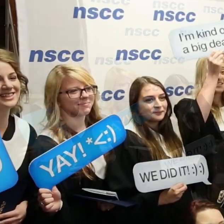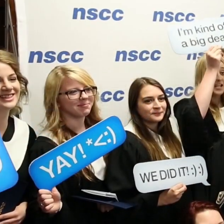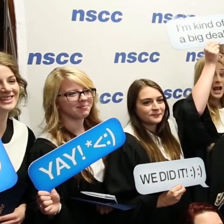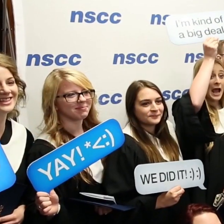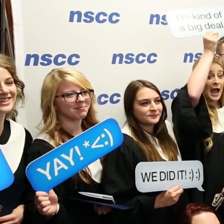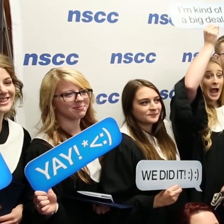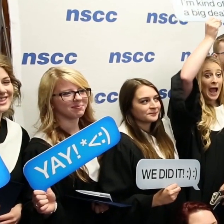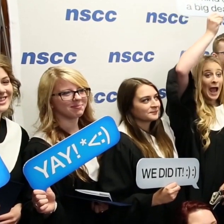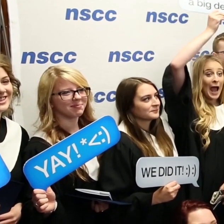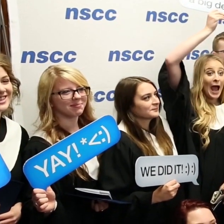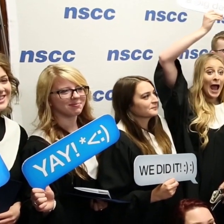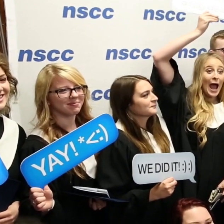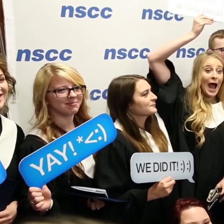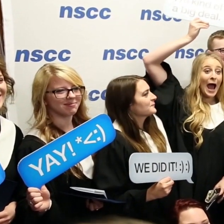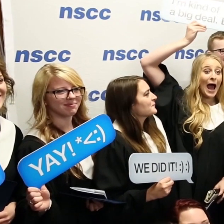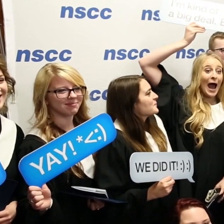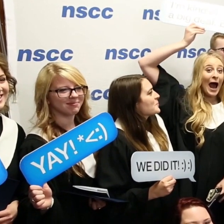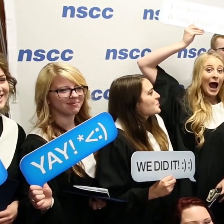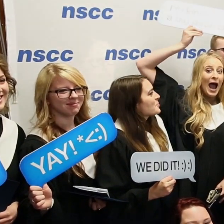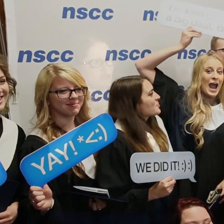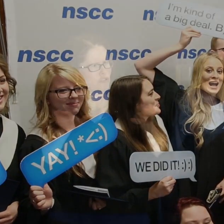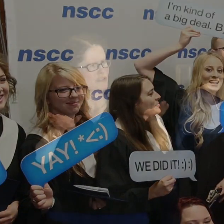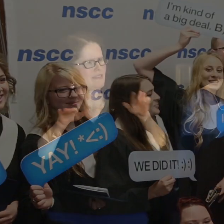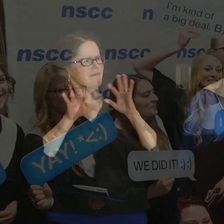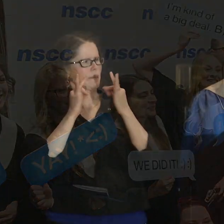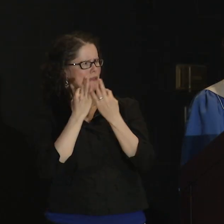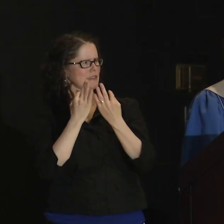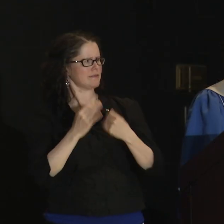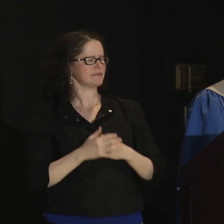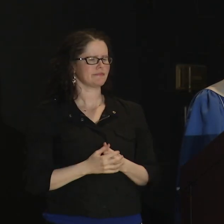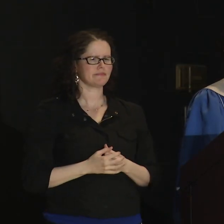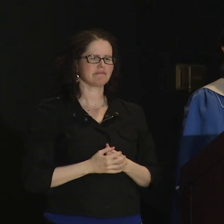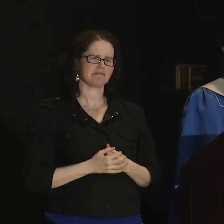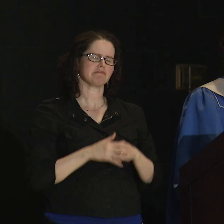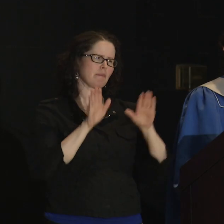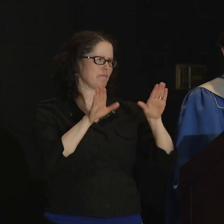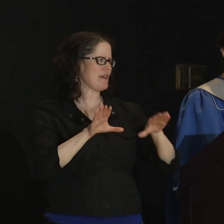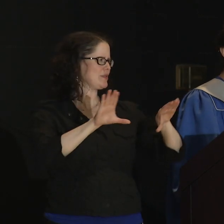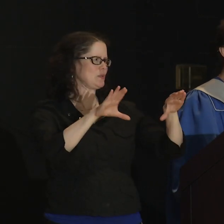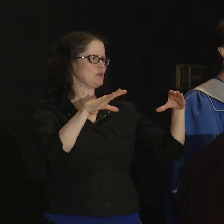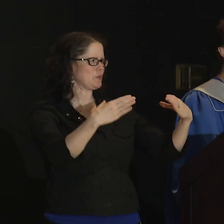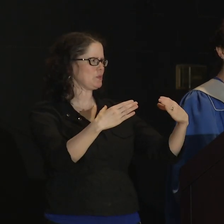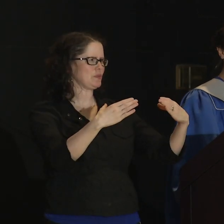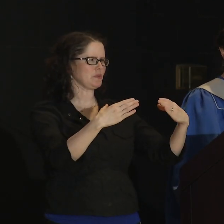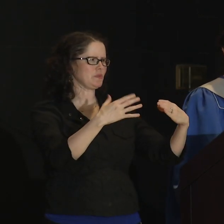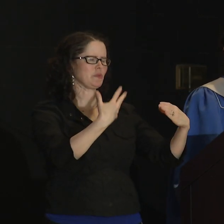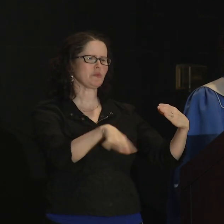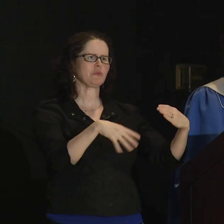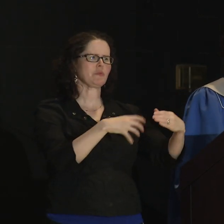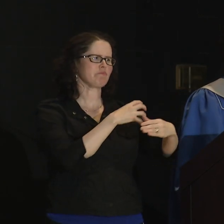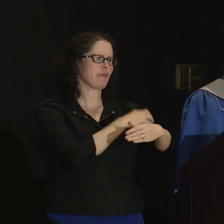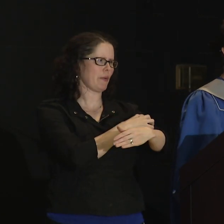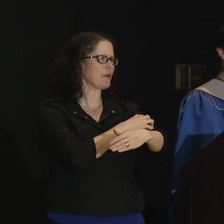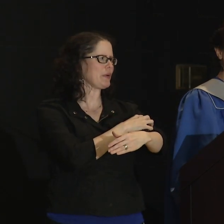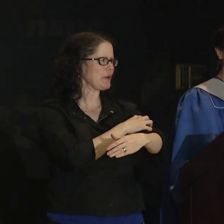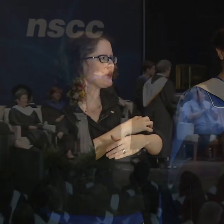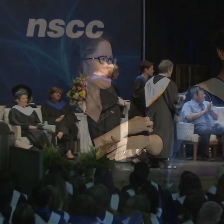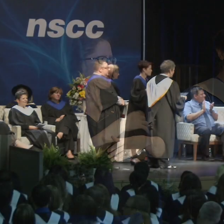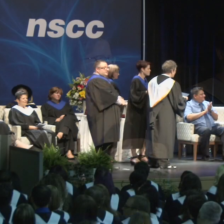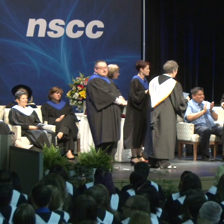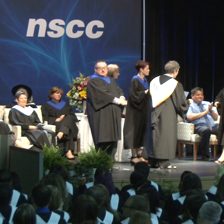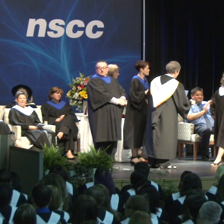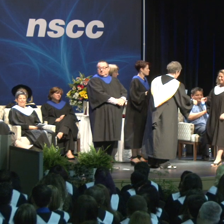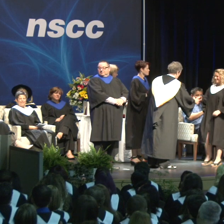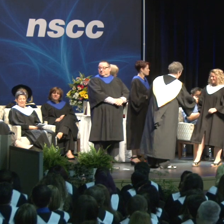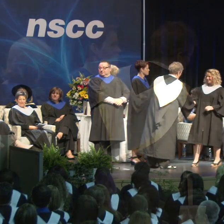It amazes me the diversity that is represented here. I couldn't have asked for a more empowering group of people to surround myself with in my two years